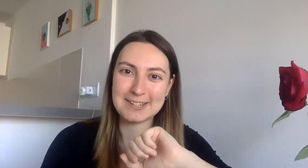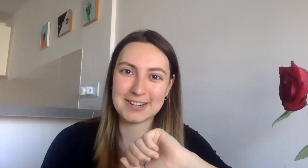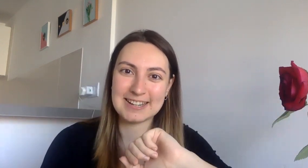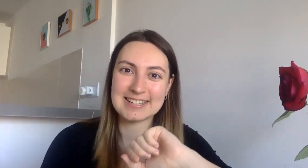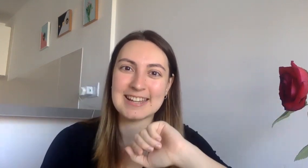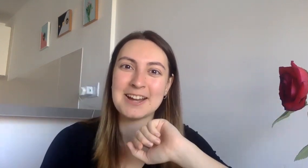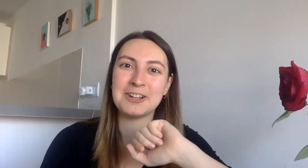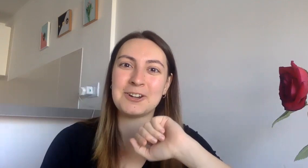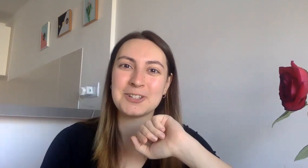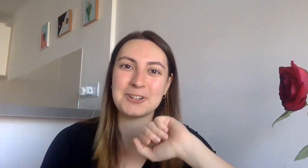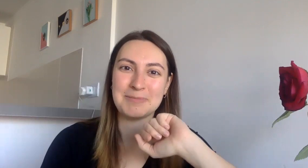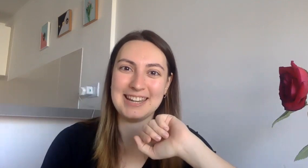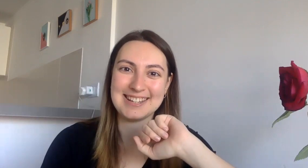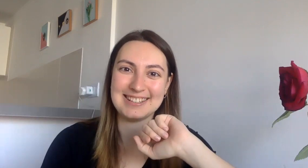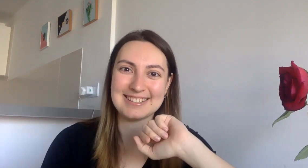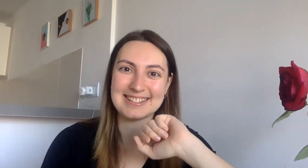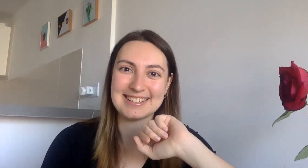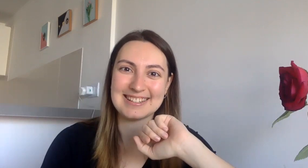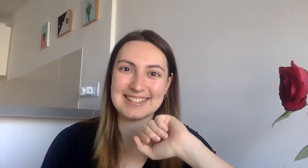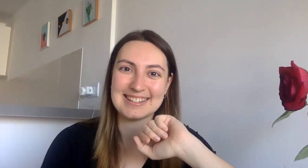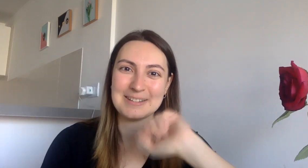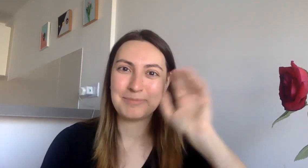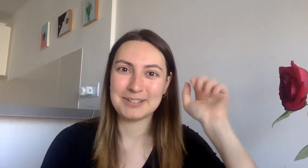stories on our social media channels bye